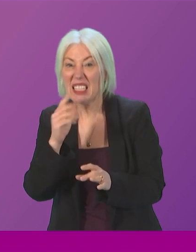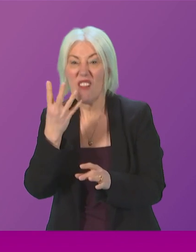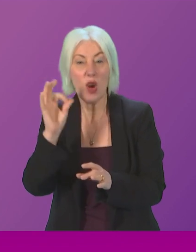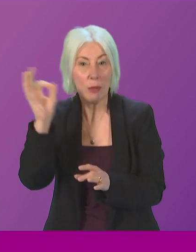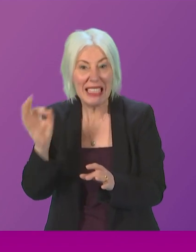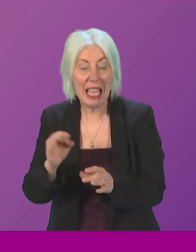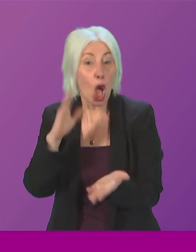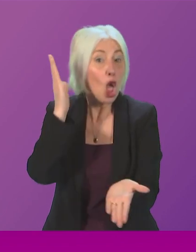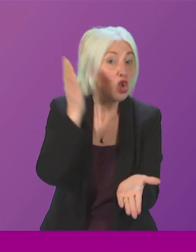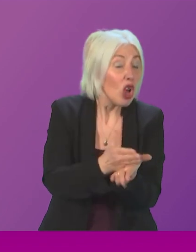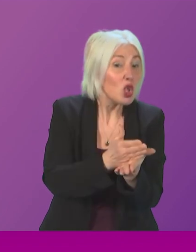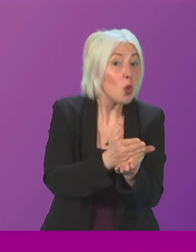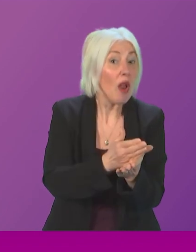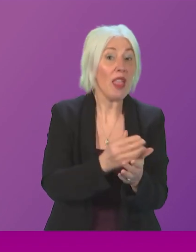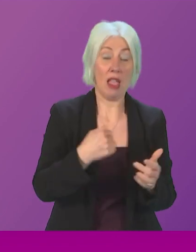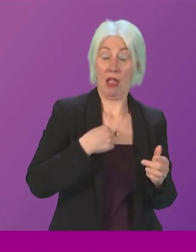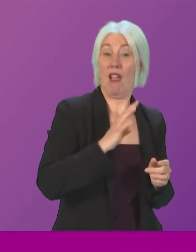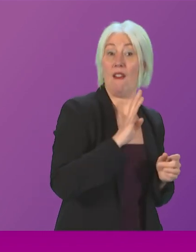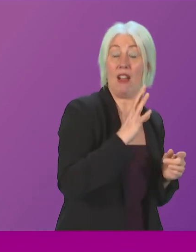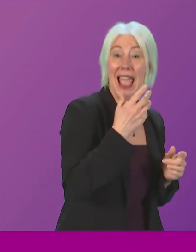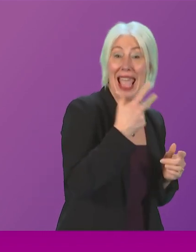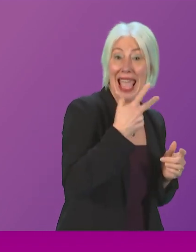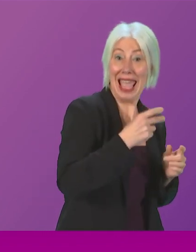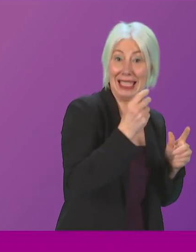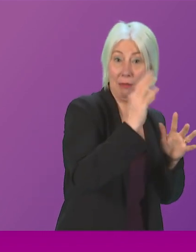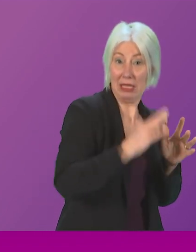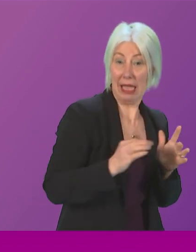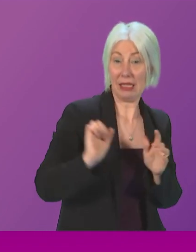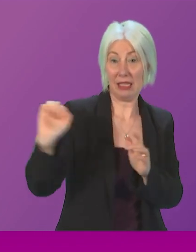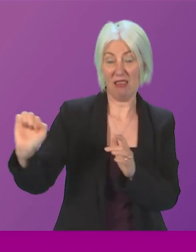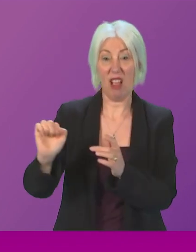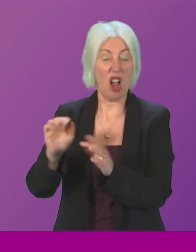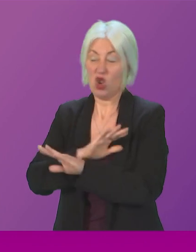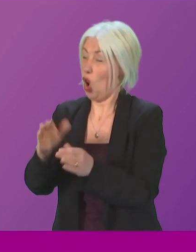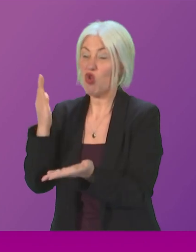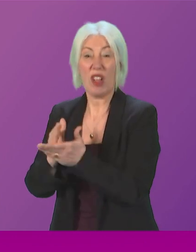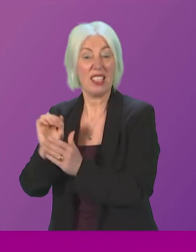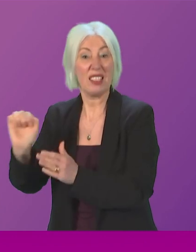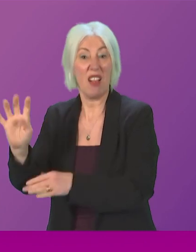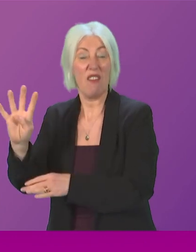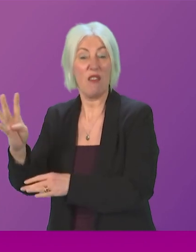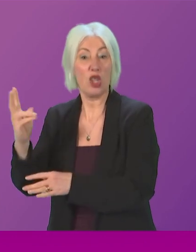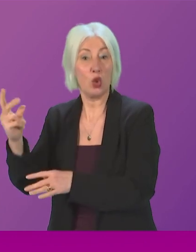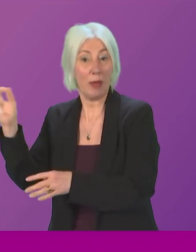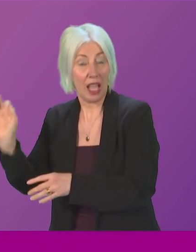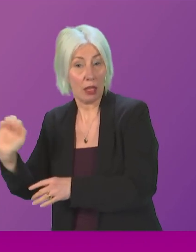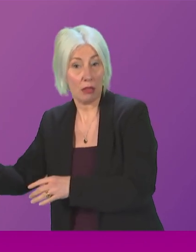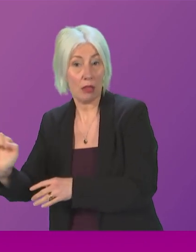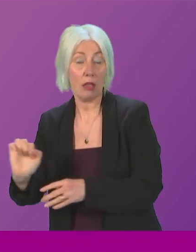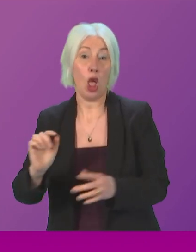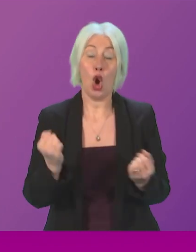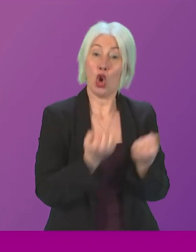trustworthy 18% untrustworthy 42% strong 19% weak